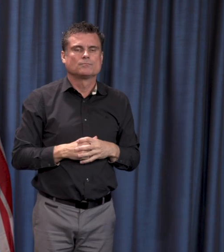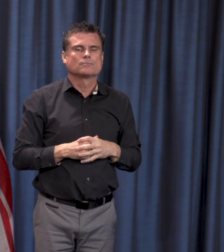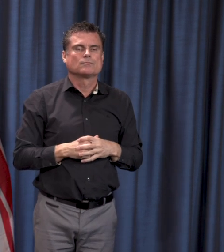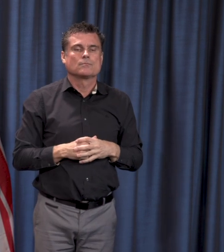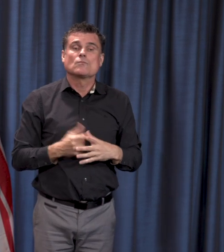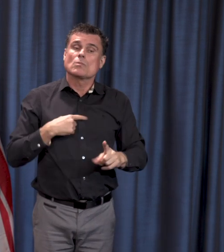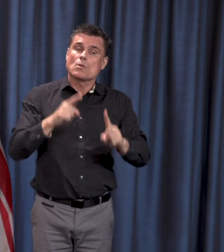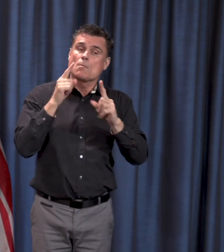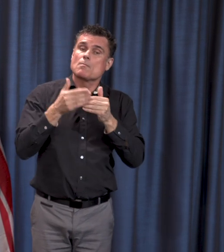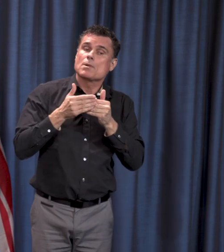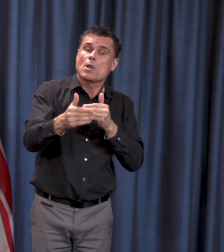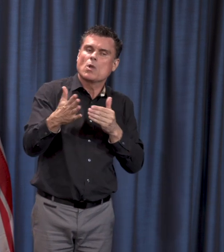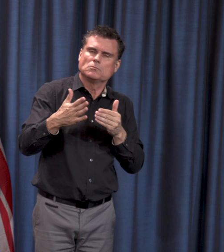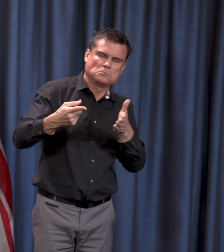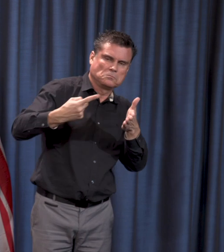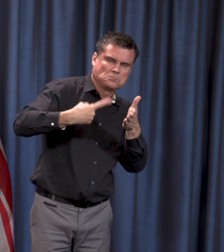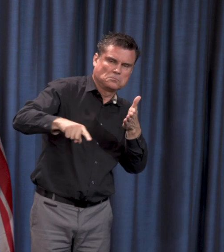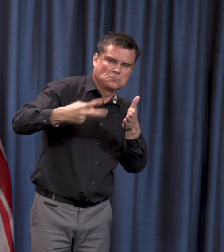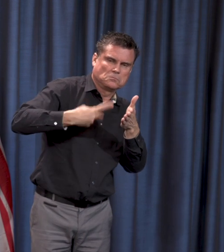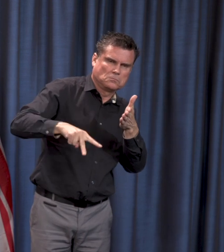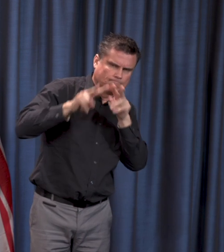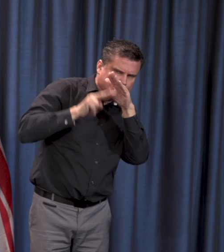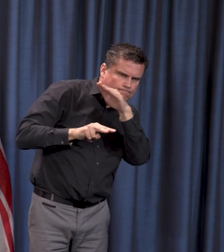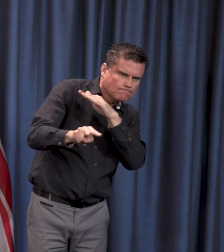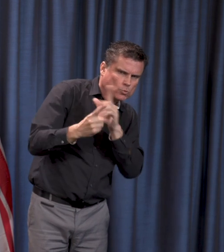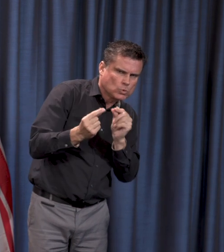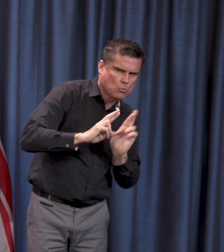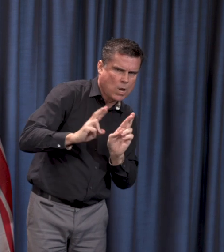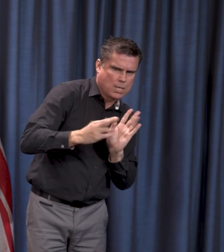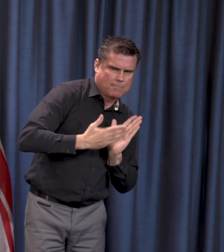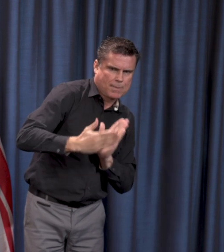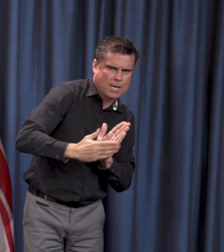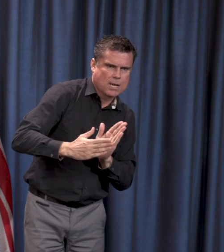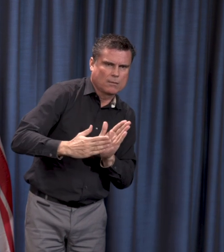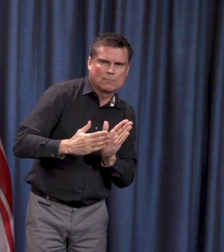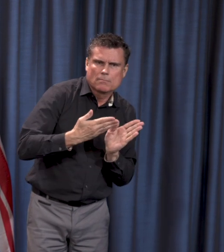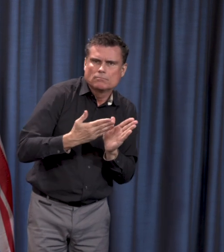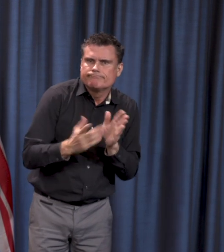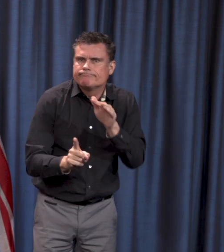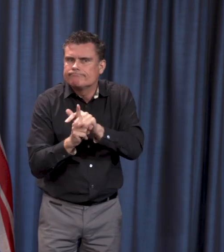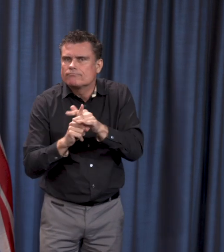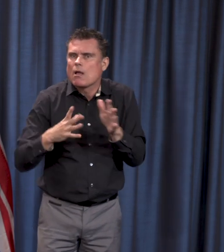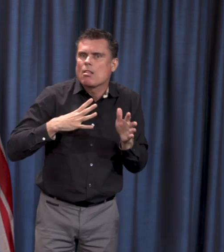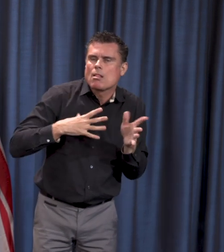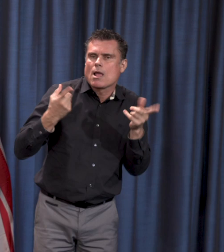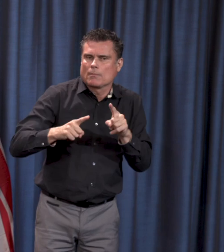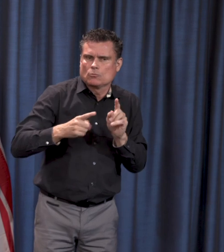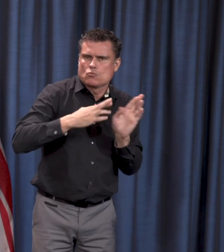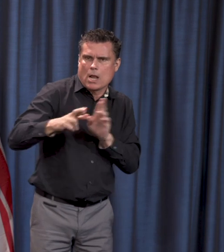that are to come, and the scenarios that are before us, and we're doing that in a vigorous way, but so much of it depends.